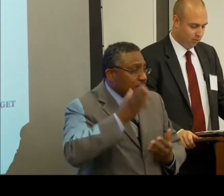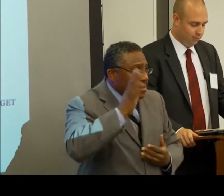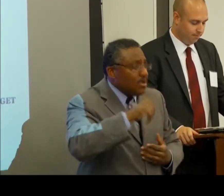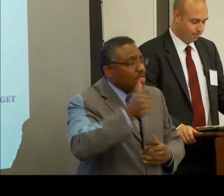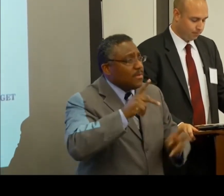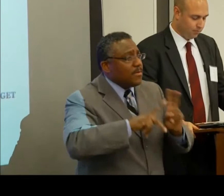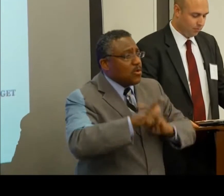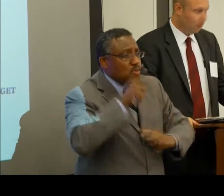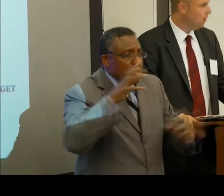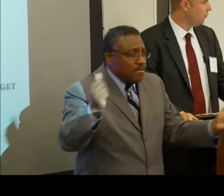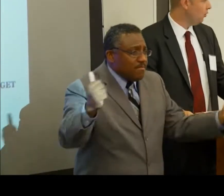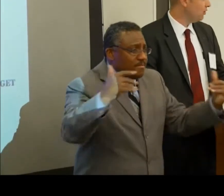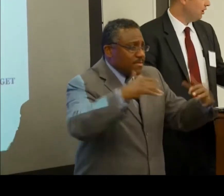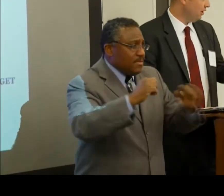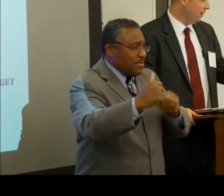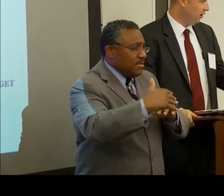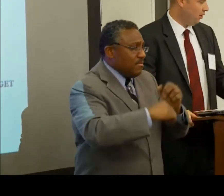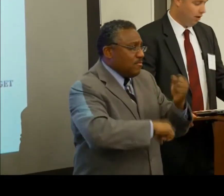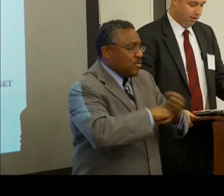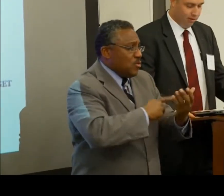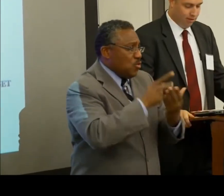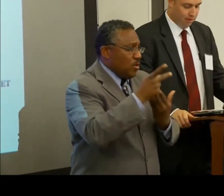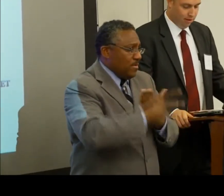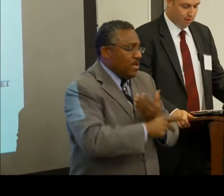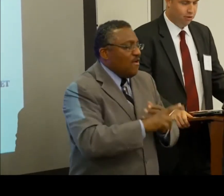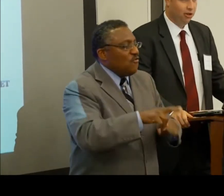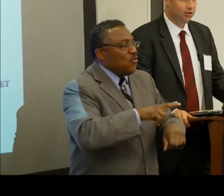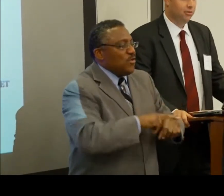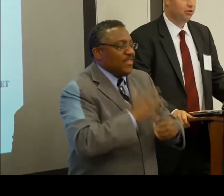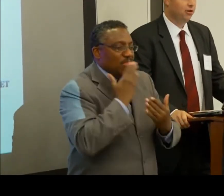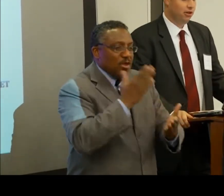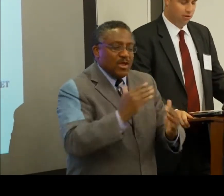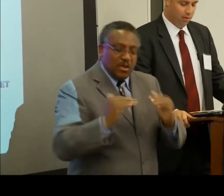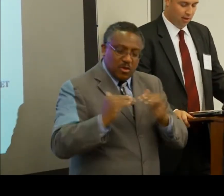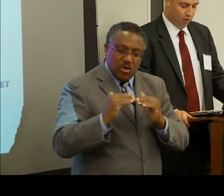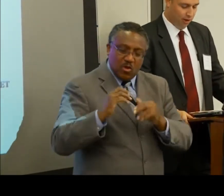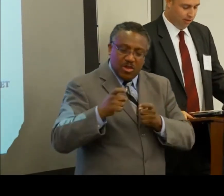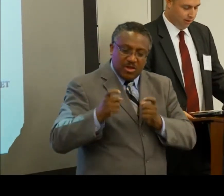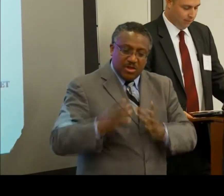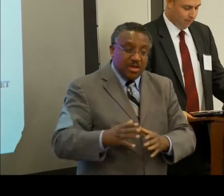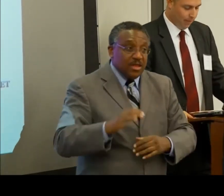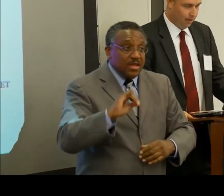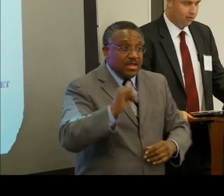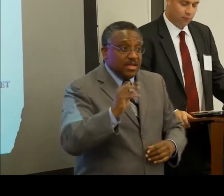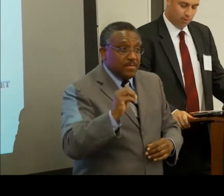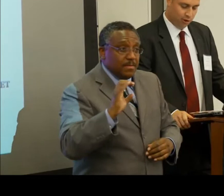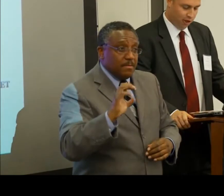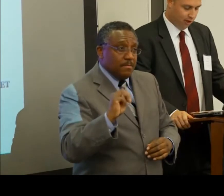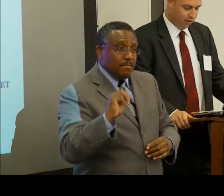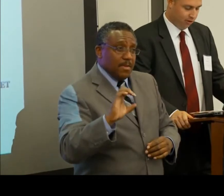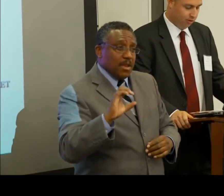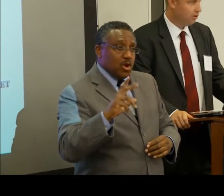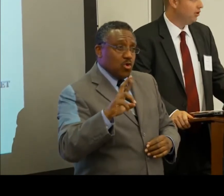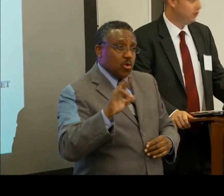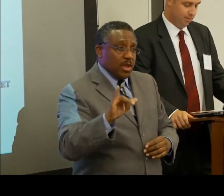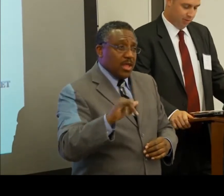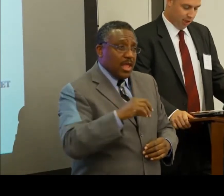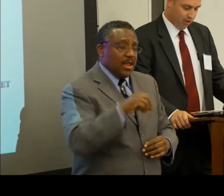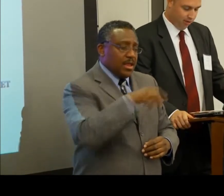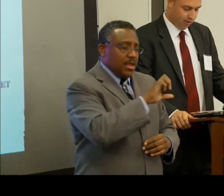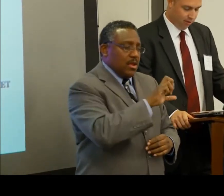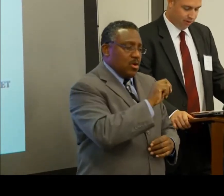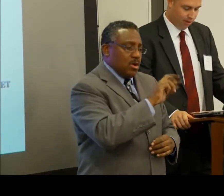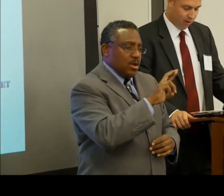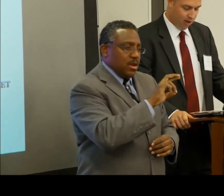possible. And of course I'd like to thank our co-chairs, Jim McCreary and Earl Pomeroy. As former chairs of the Social Security